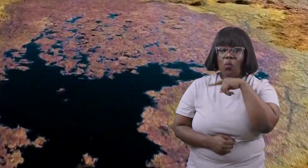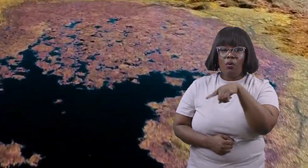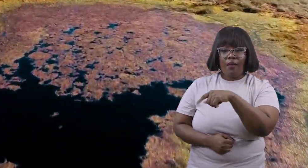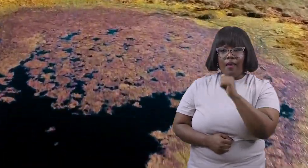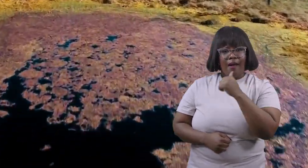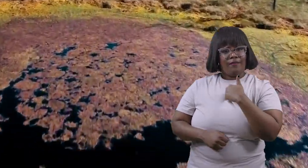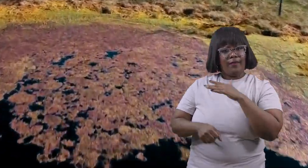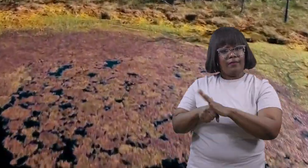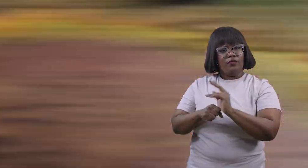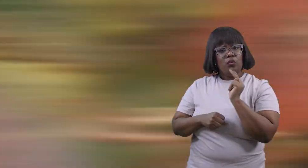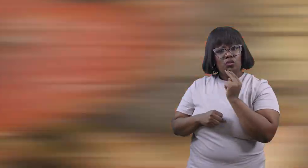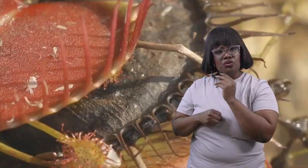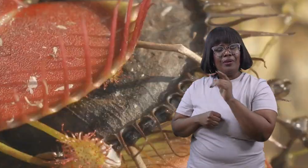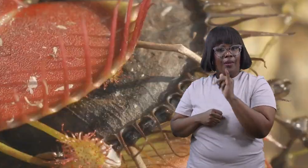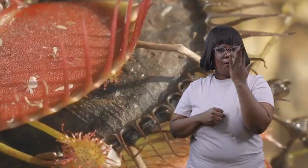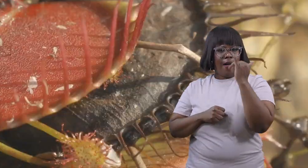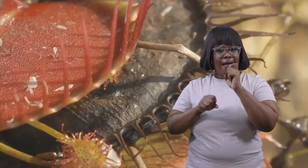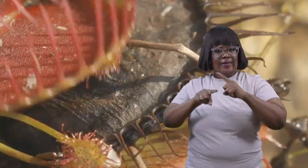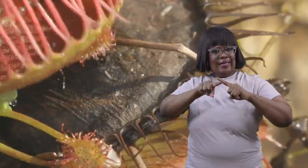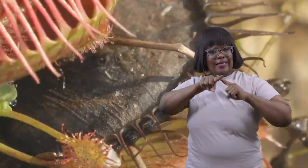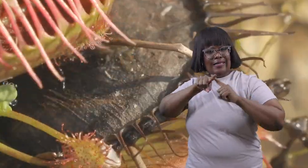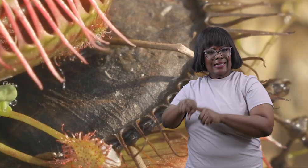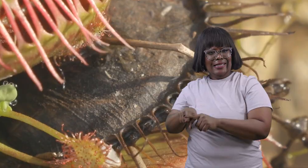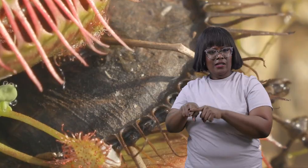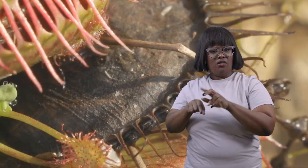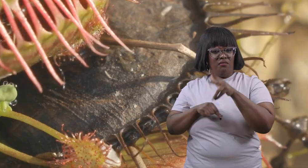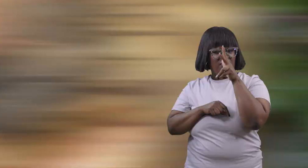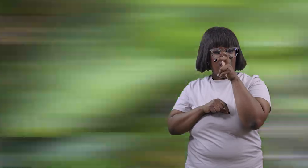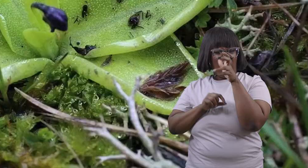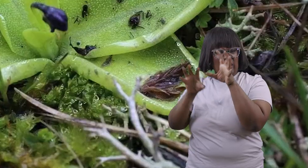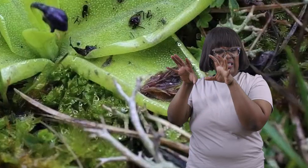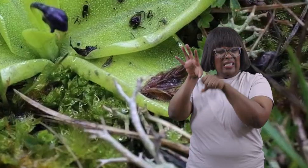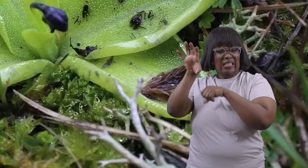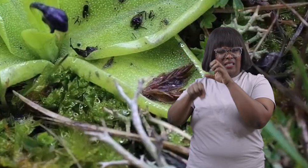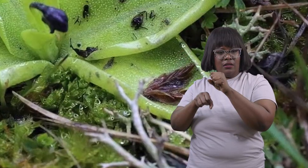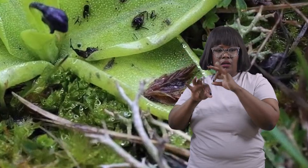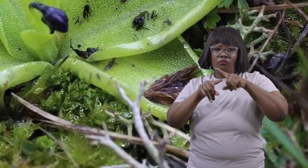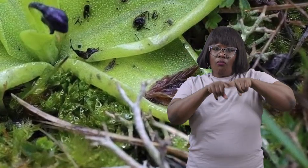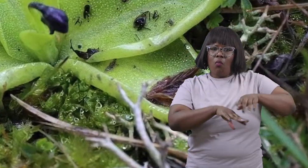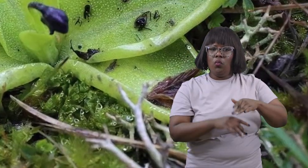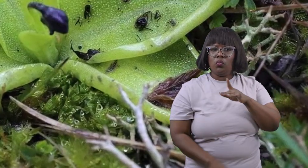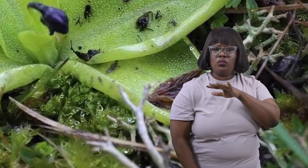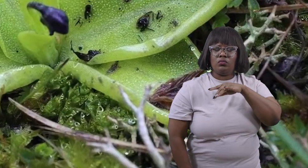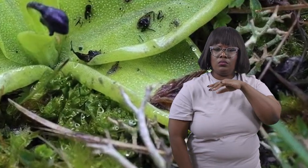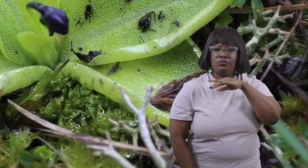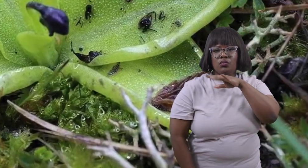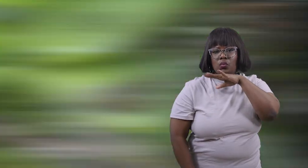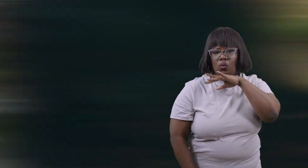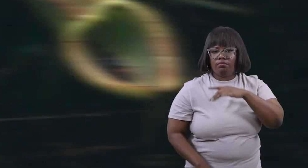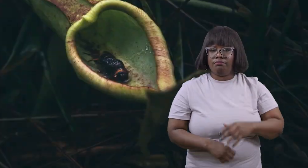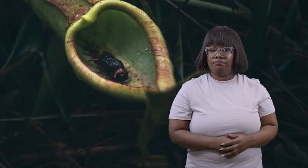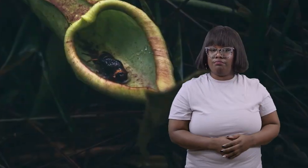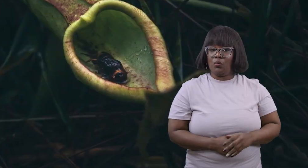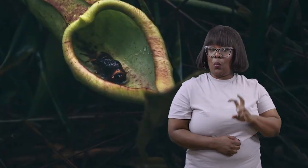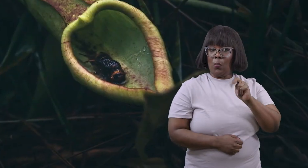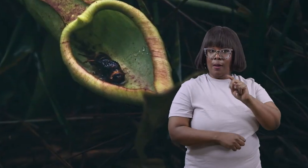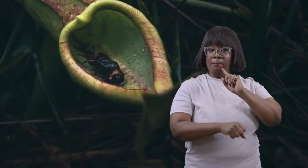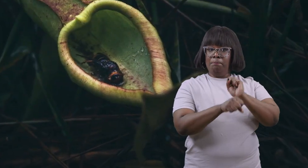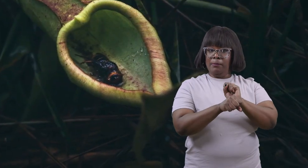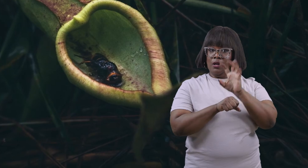food for them that's why they catch and eat insects instead of relying on the soil when they consume insects